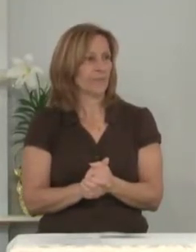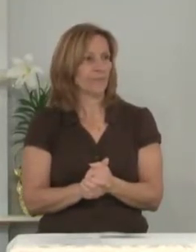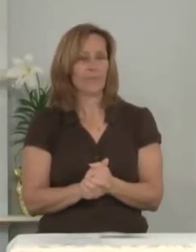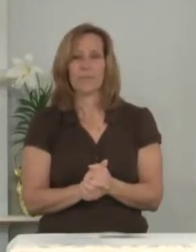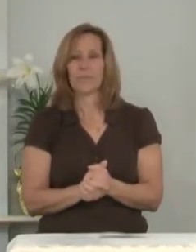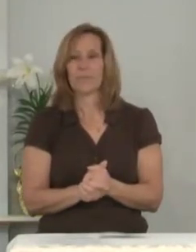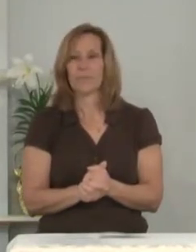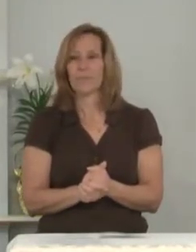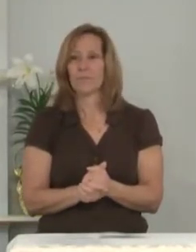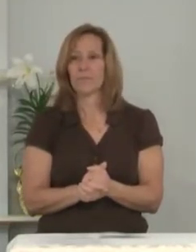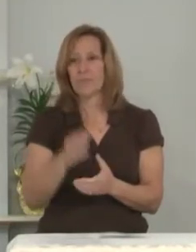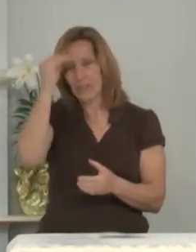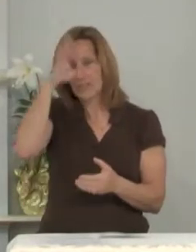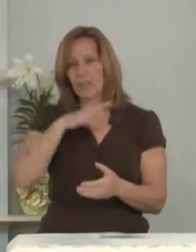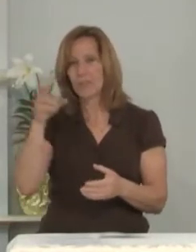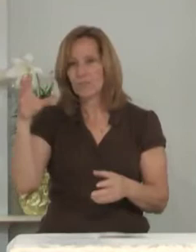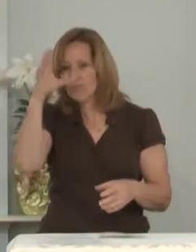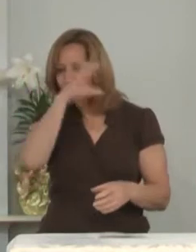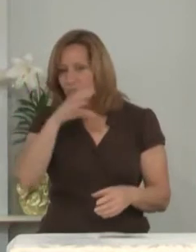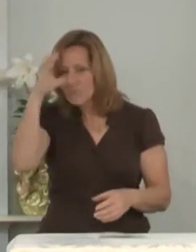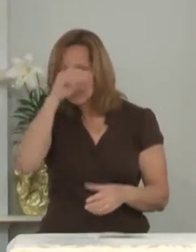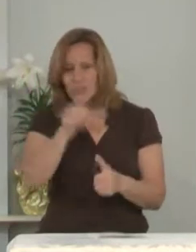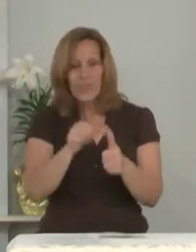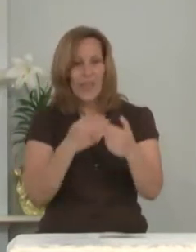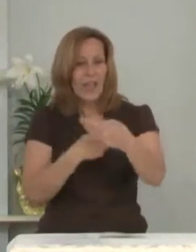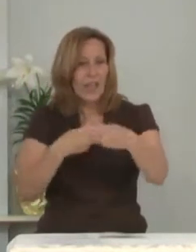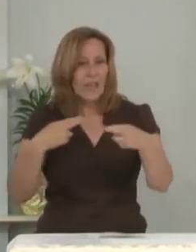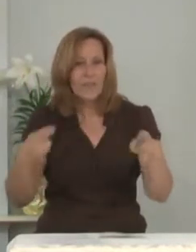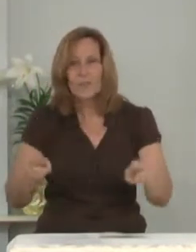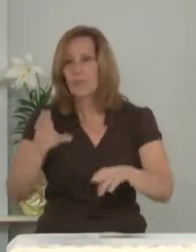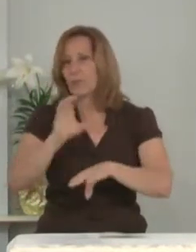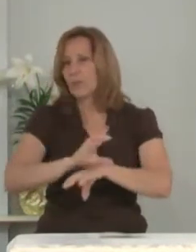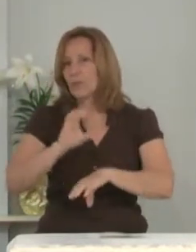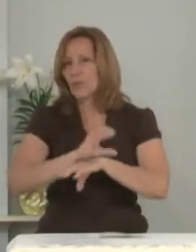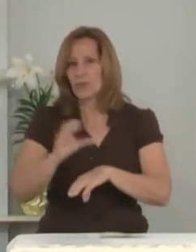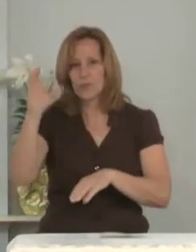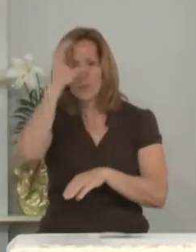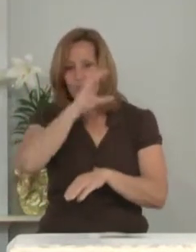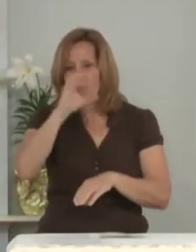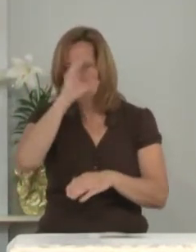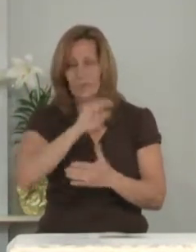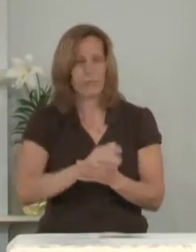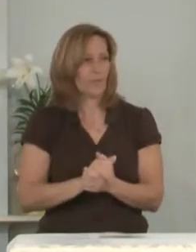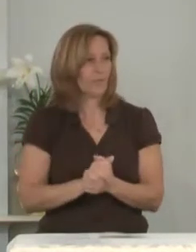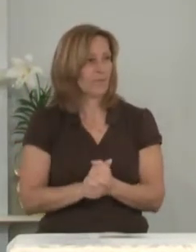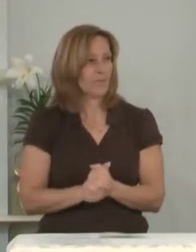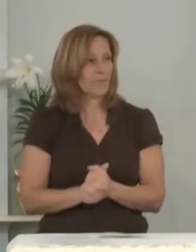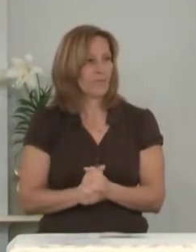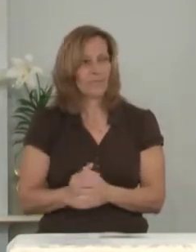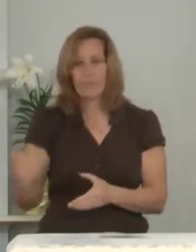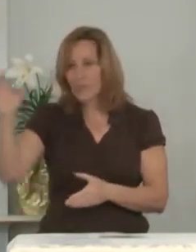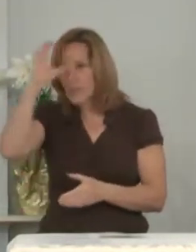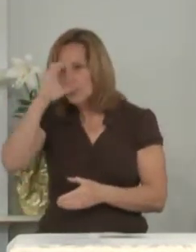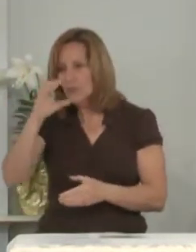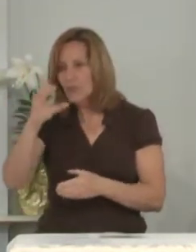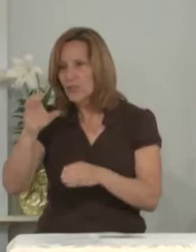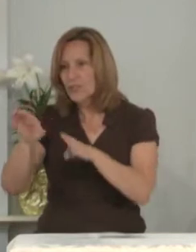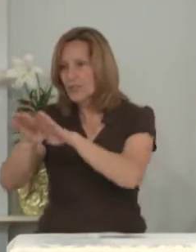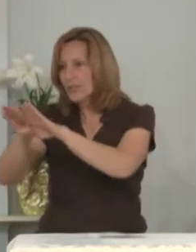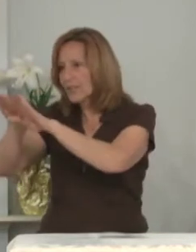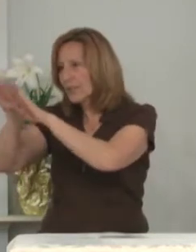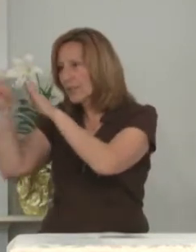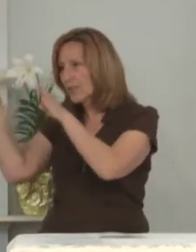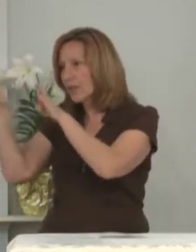He looked in every room in the church. He looked in the storage closet